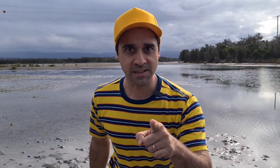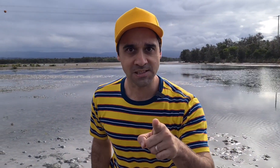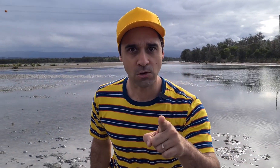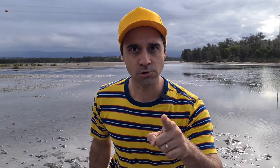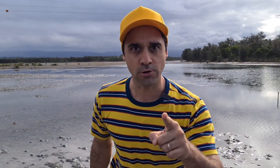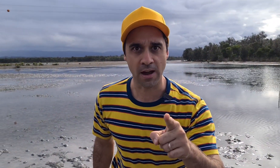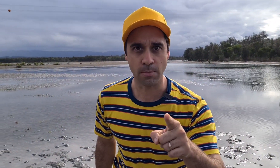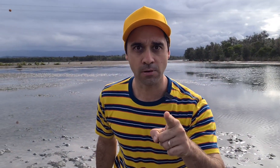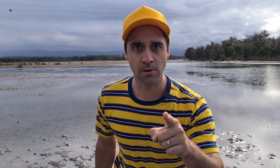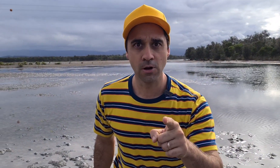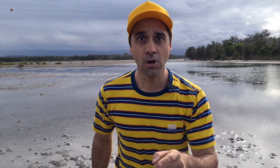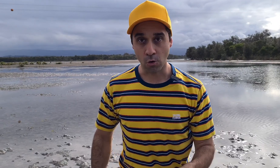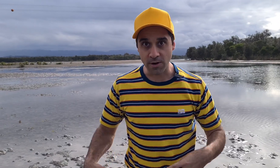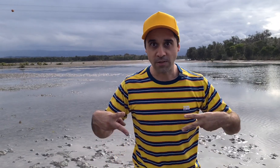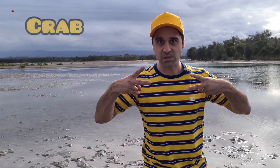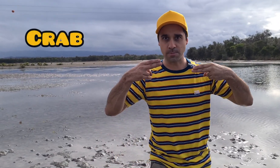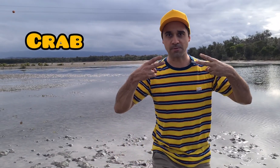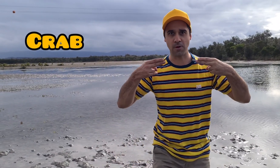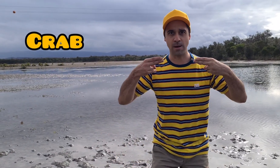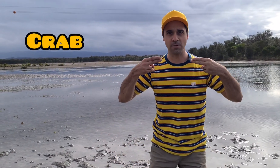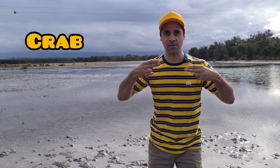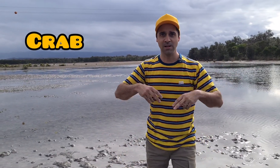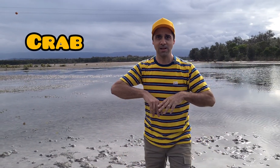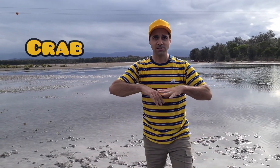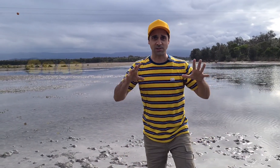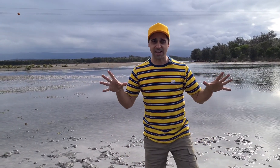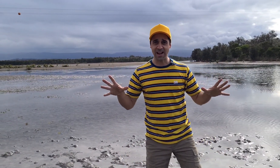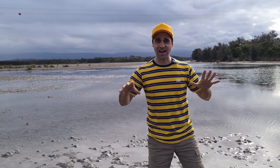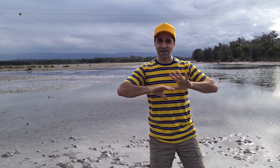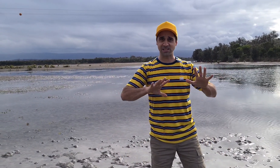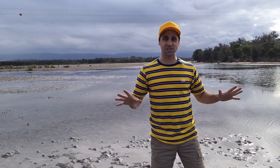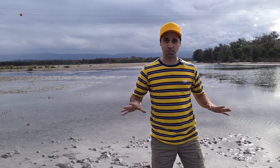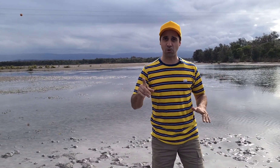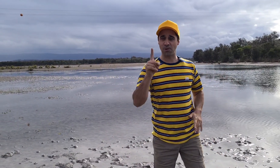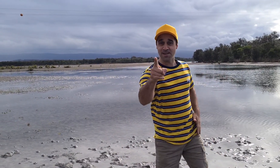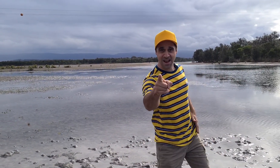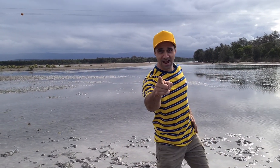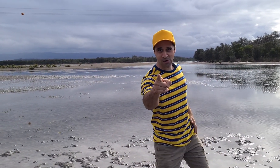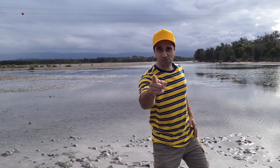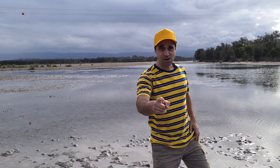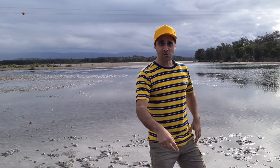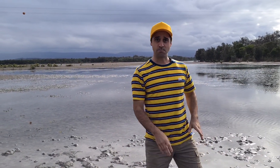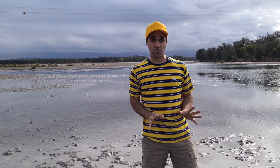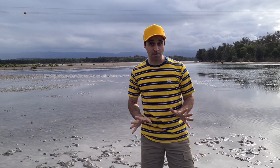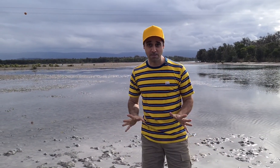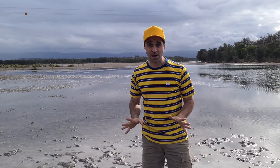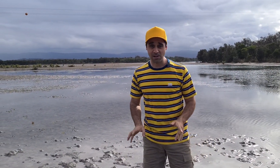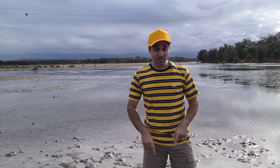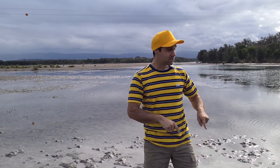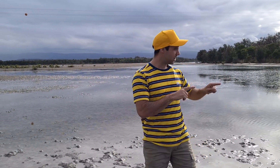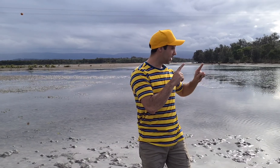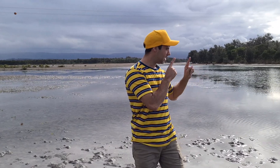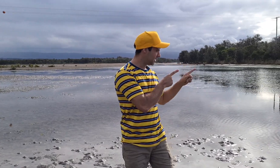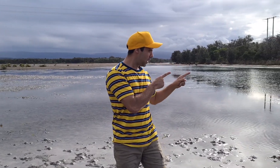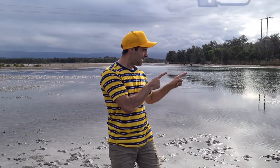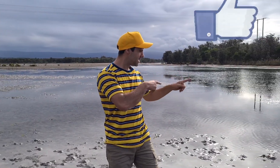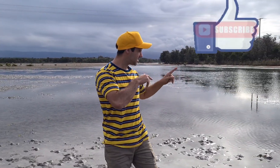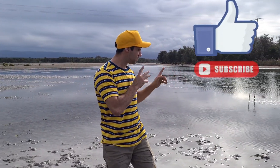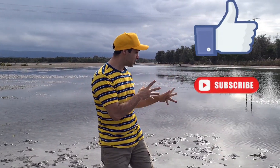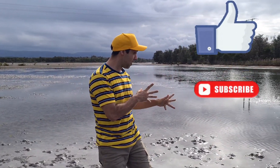a soldier crab or another type of crab. So get out and explore now. But remember to like, subscribe,